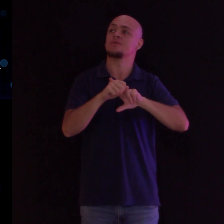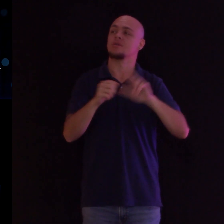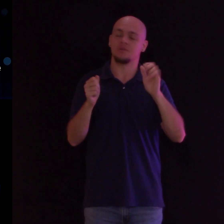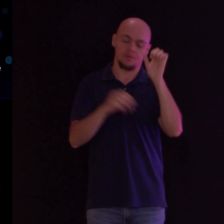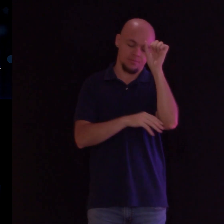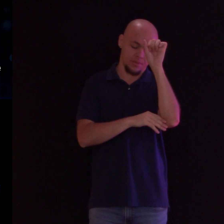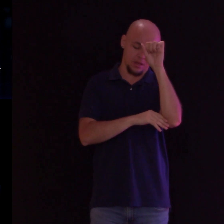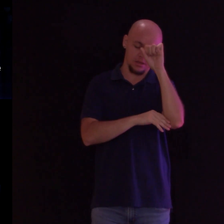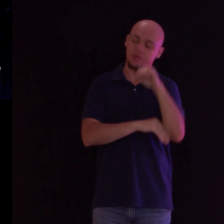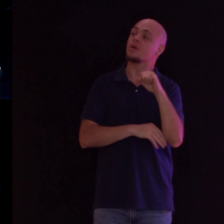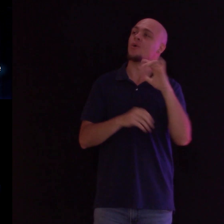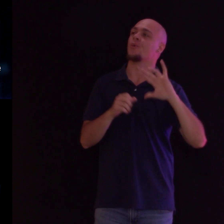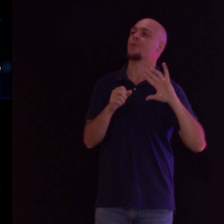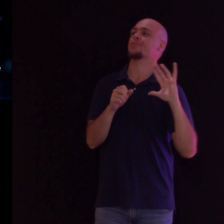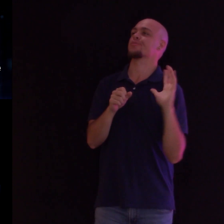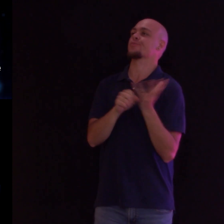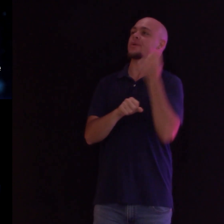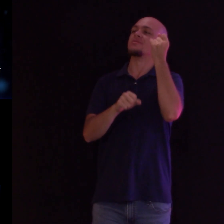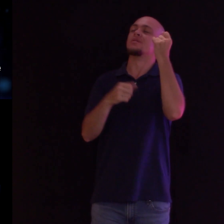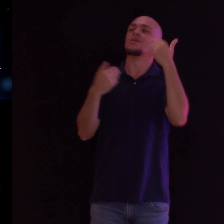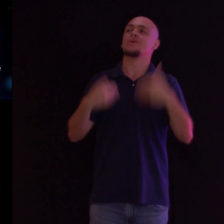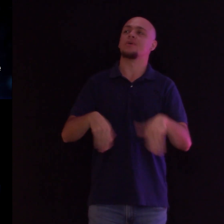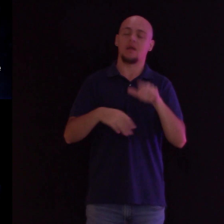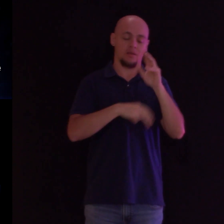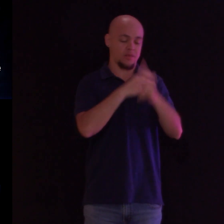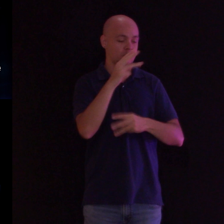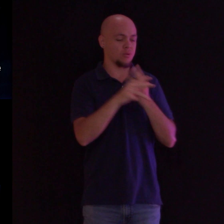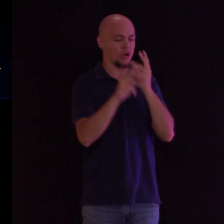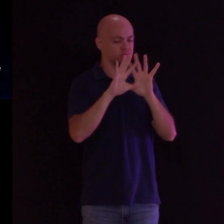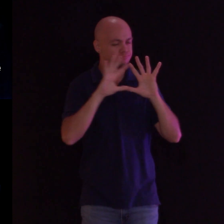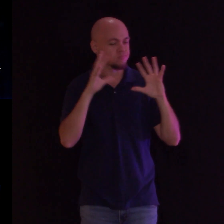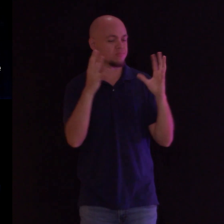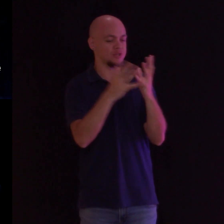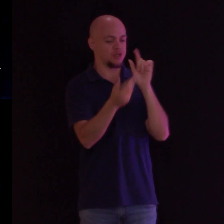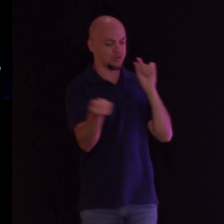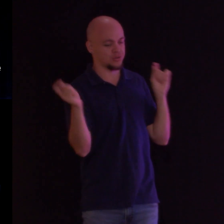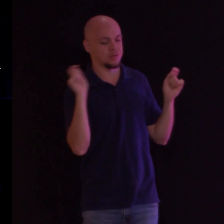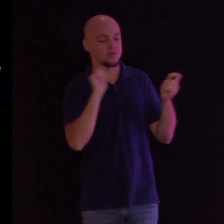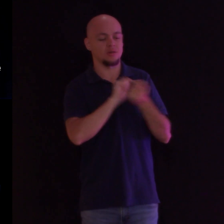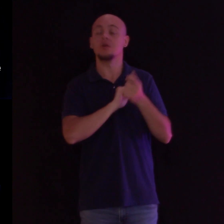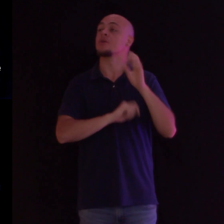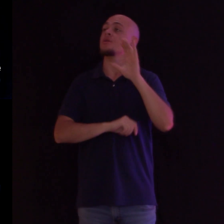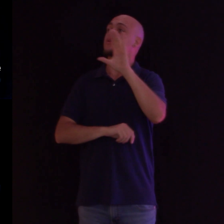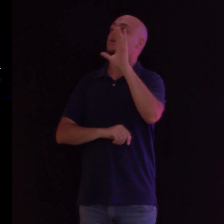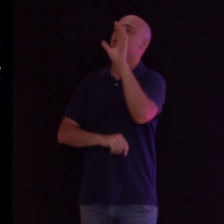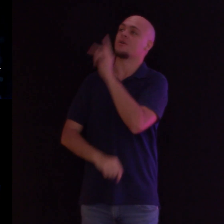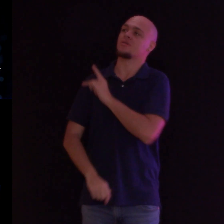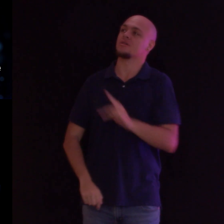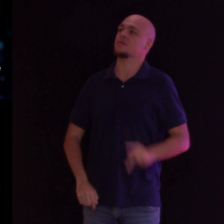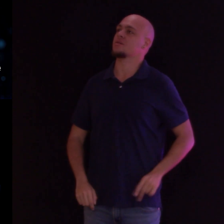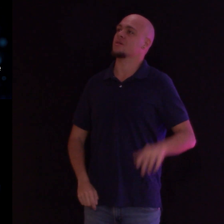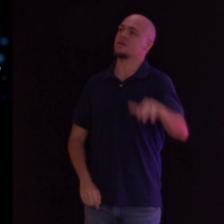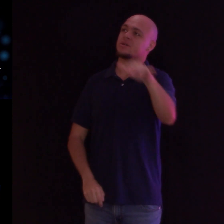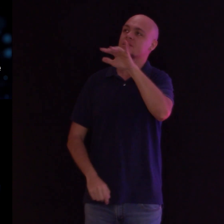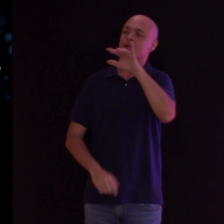Change the atmosphere Build your kingdom here